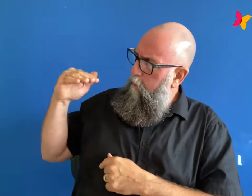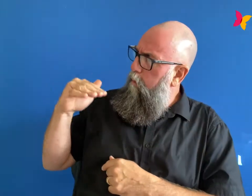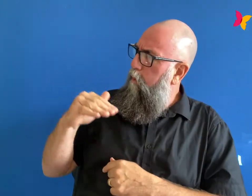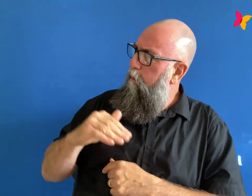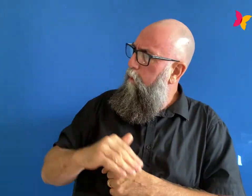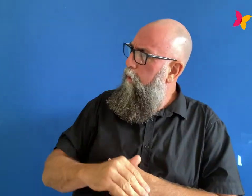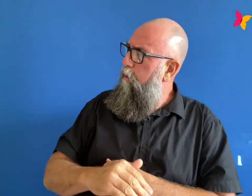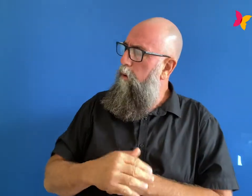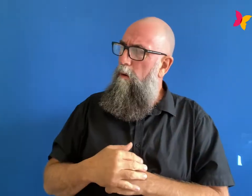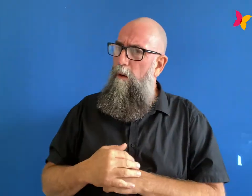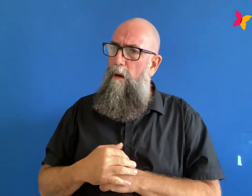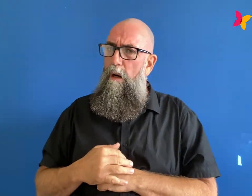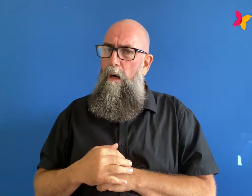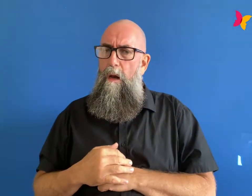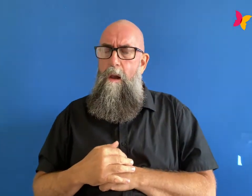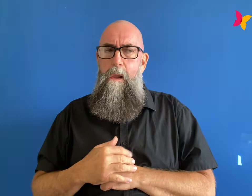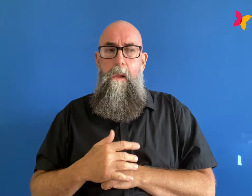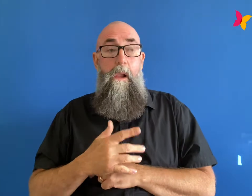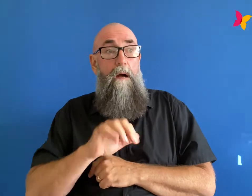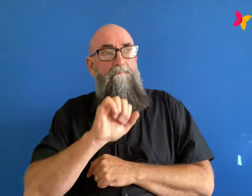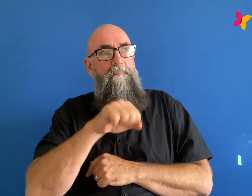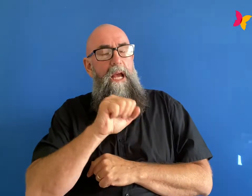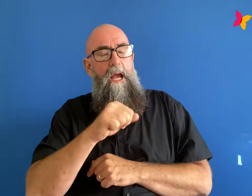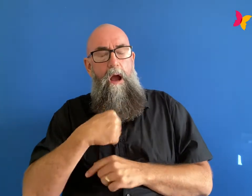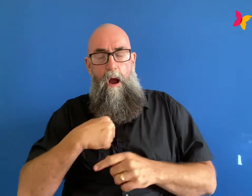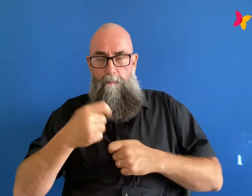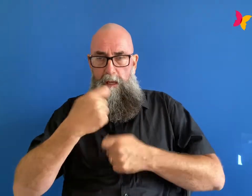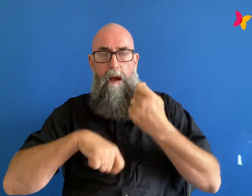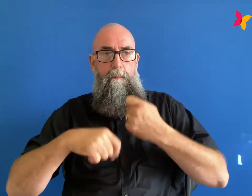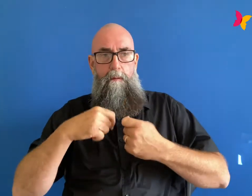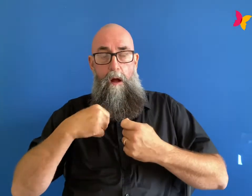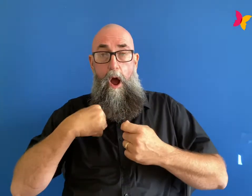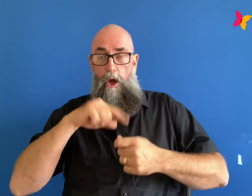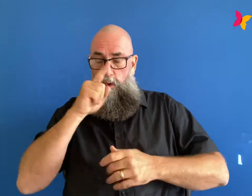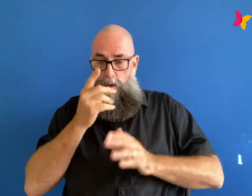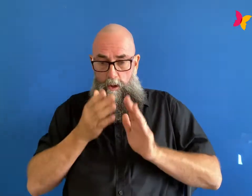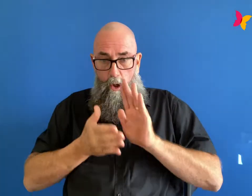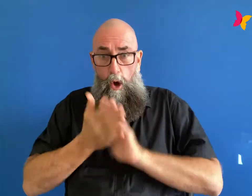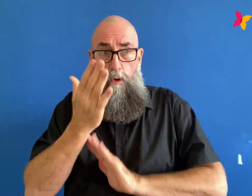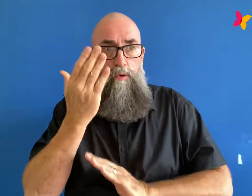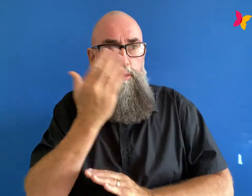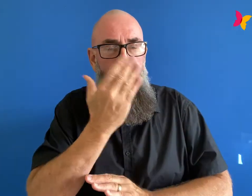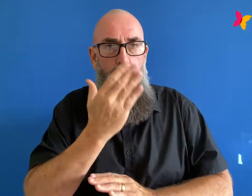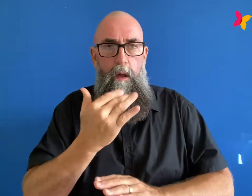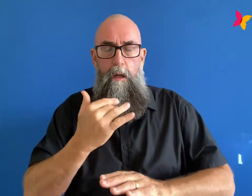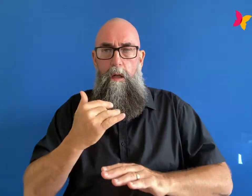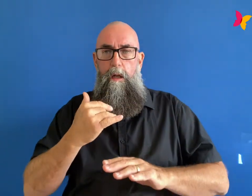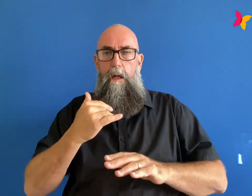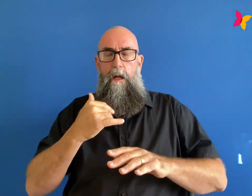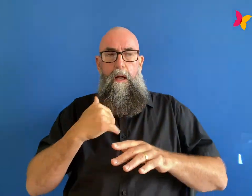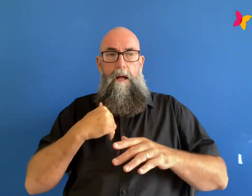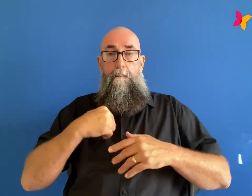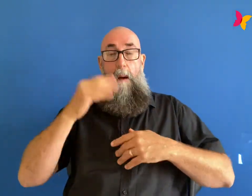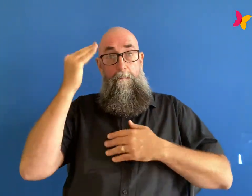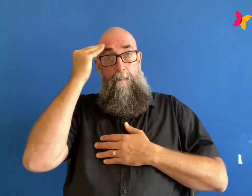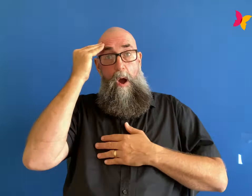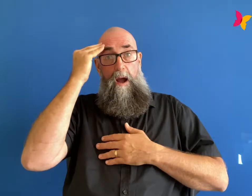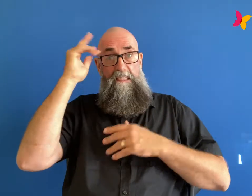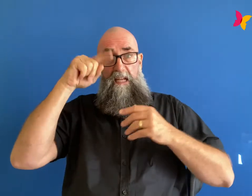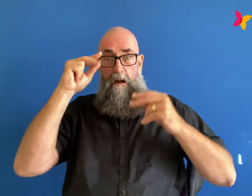to the point where it was crippling i couldn't go into school at school anymore like internal started manifesting externally i